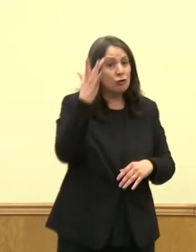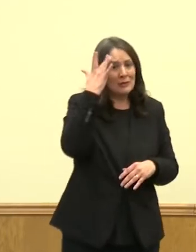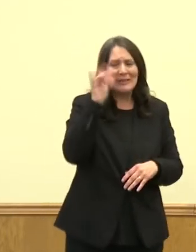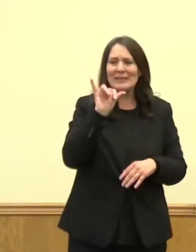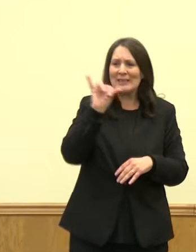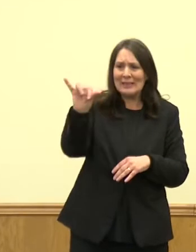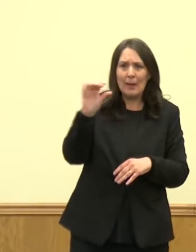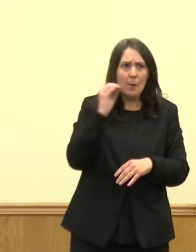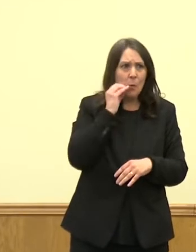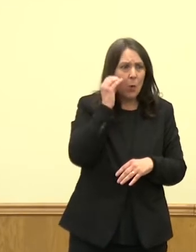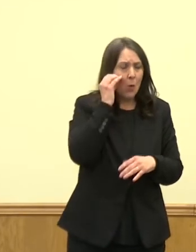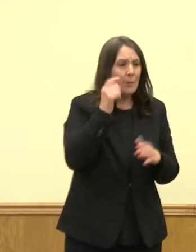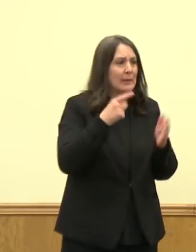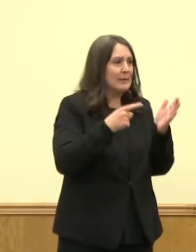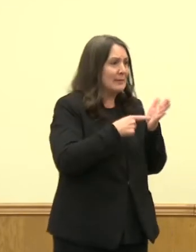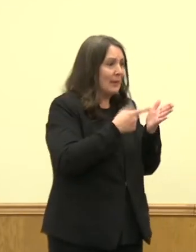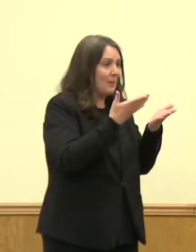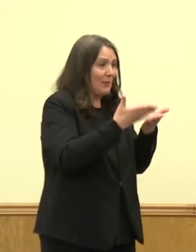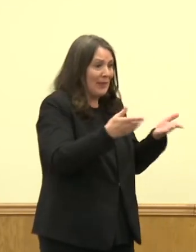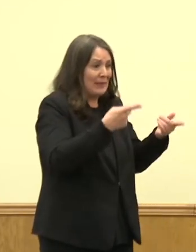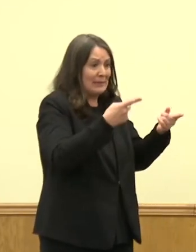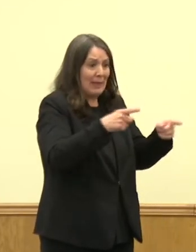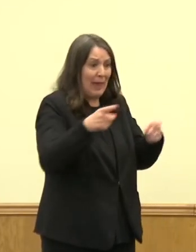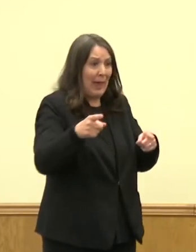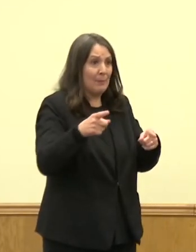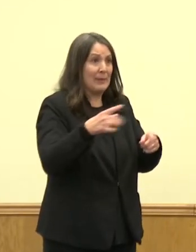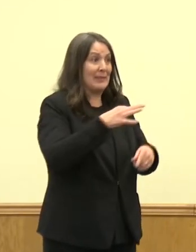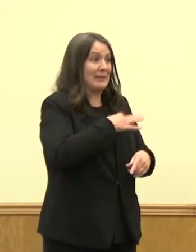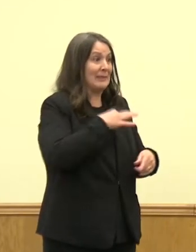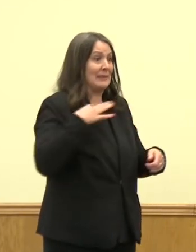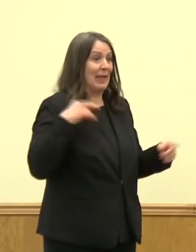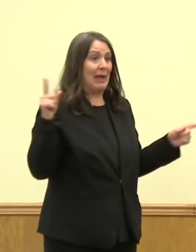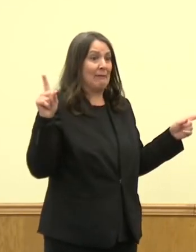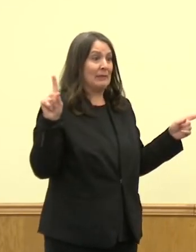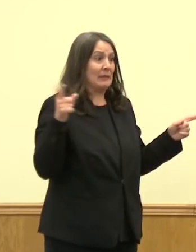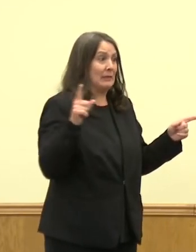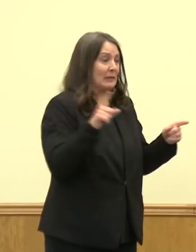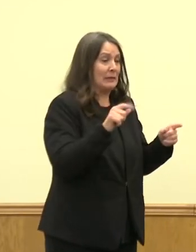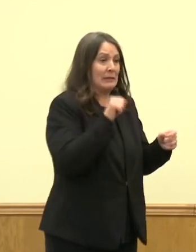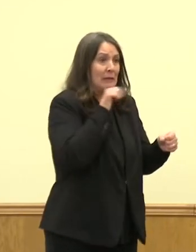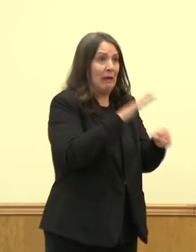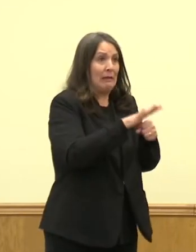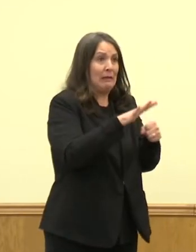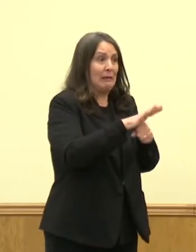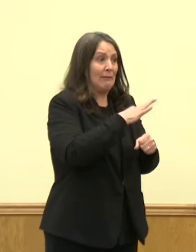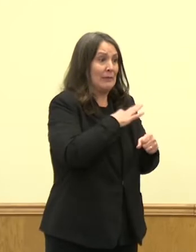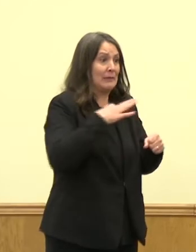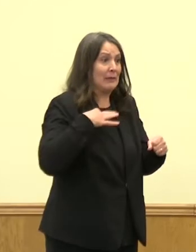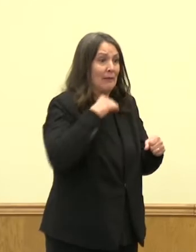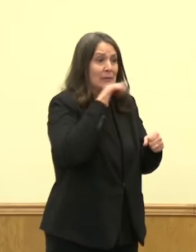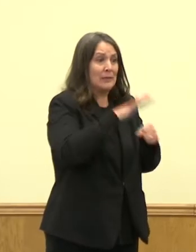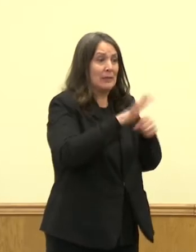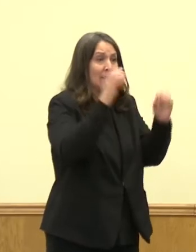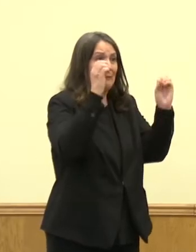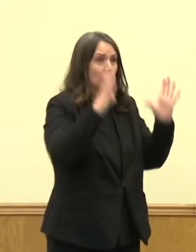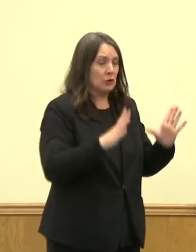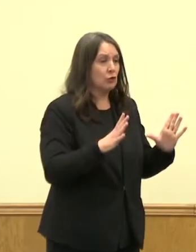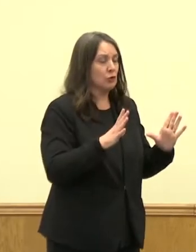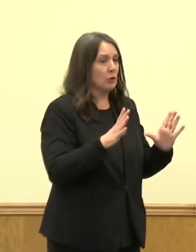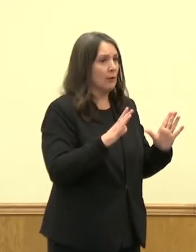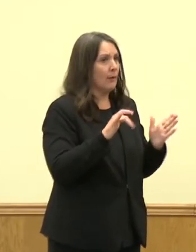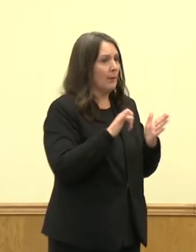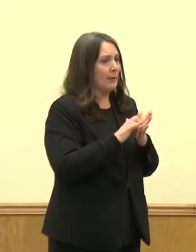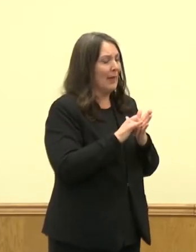education system that is causing critical staffing shortages. That has been one of the most serious implications in the most latest